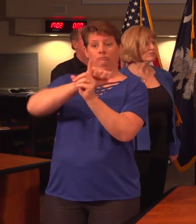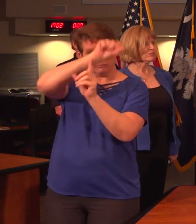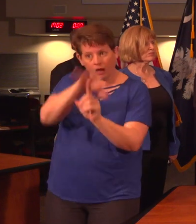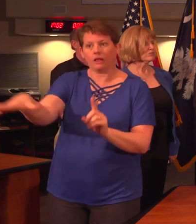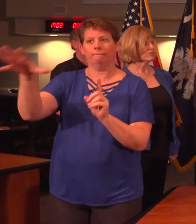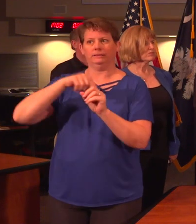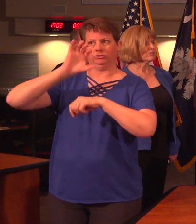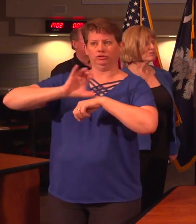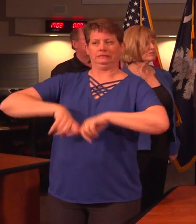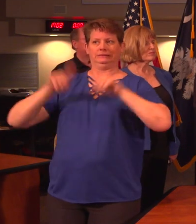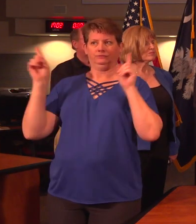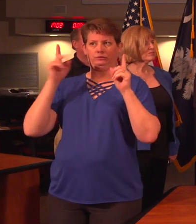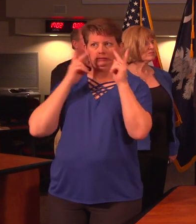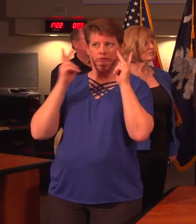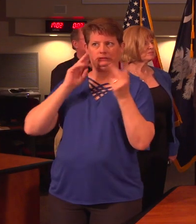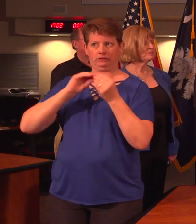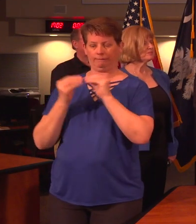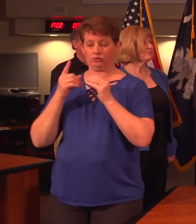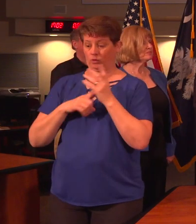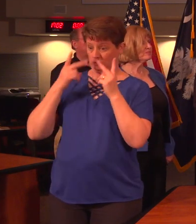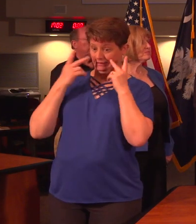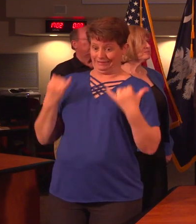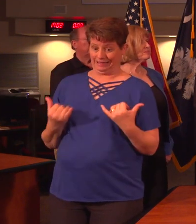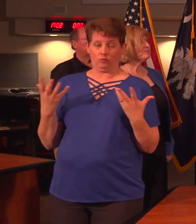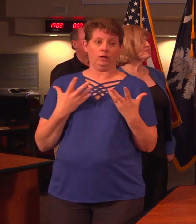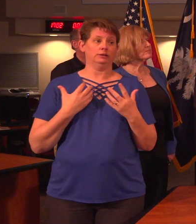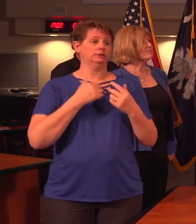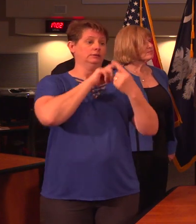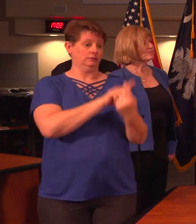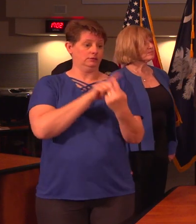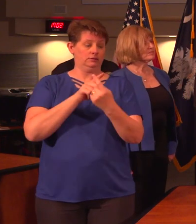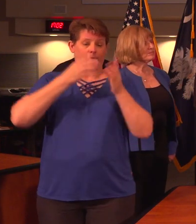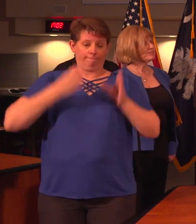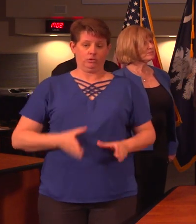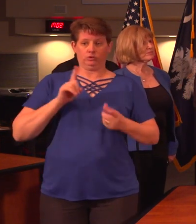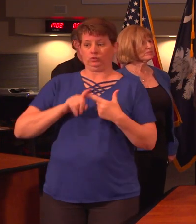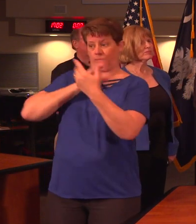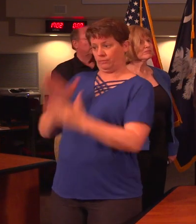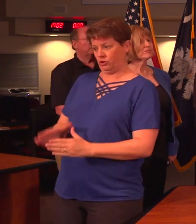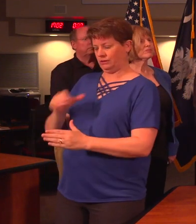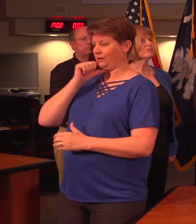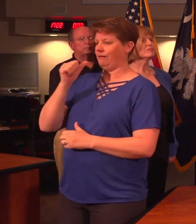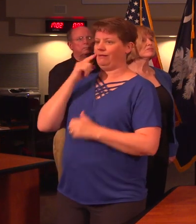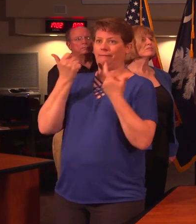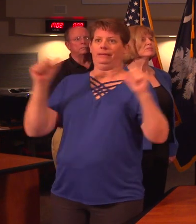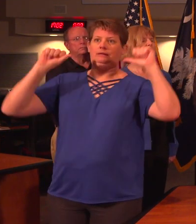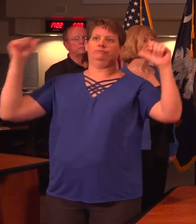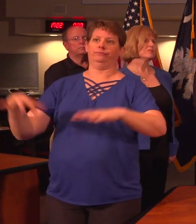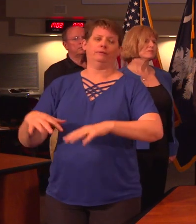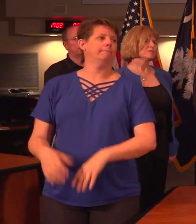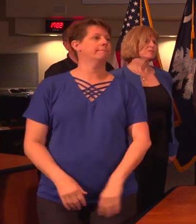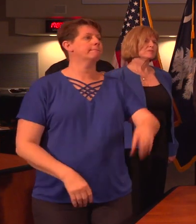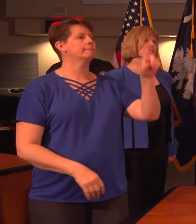occurred in a church so we know that what we're seeing is person-to-person transmission and not a common source exposure Dr. Bell if someone had close